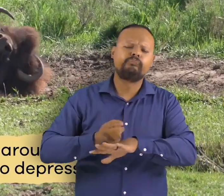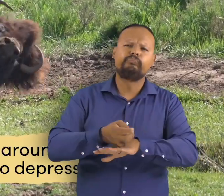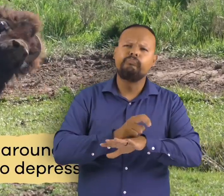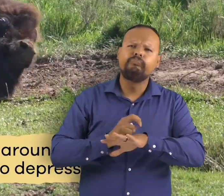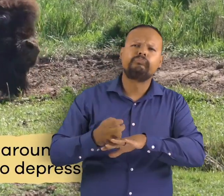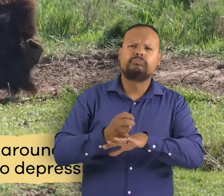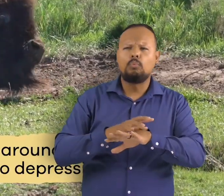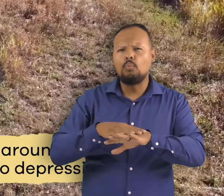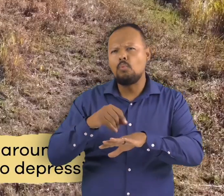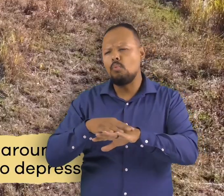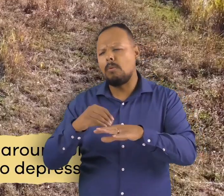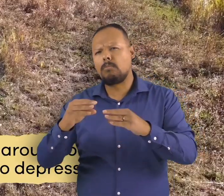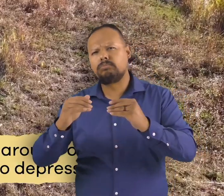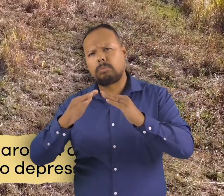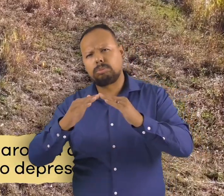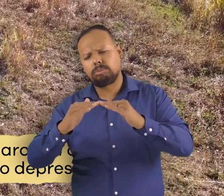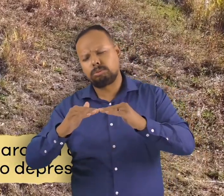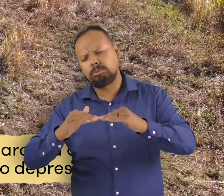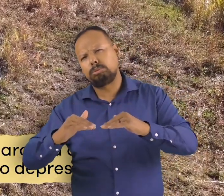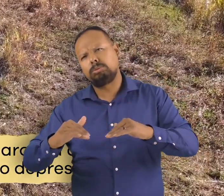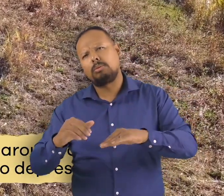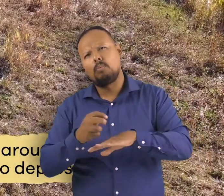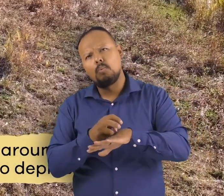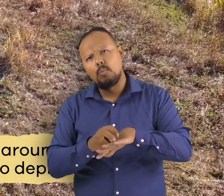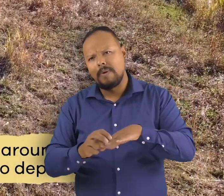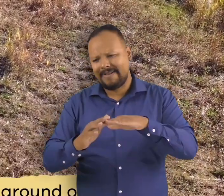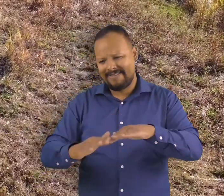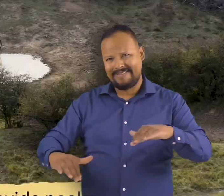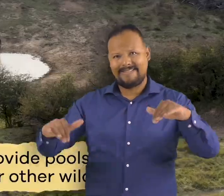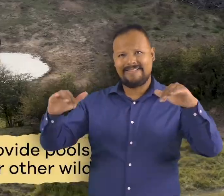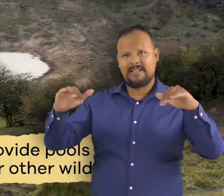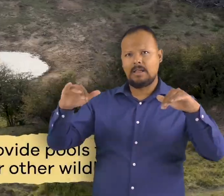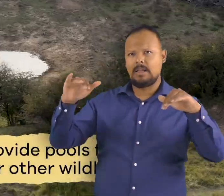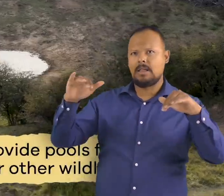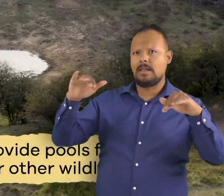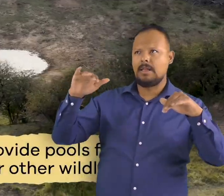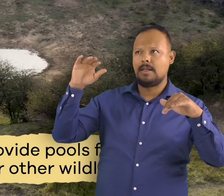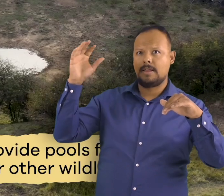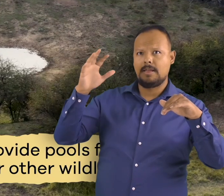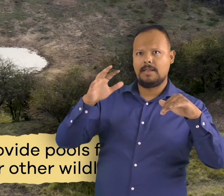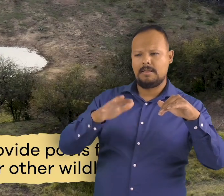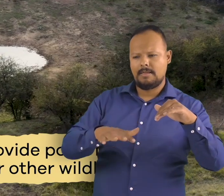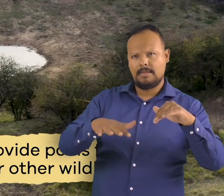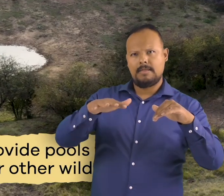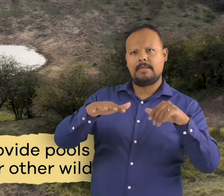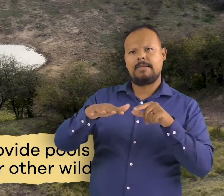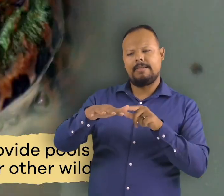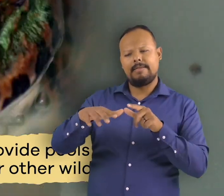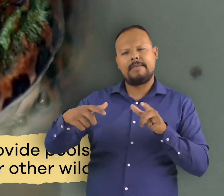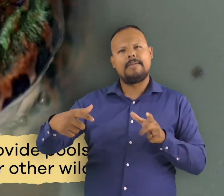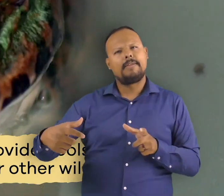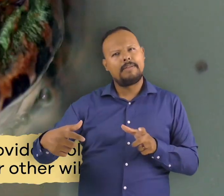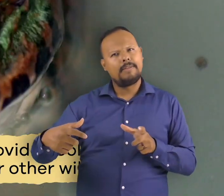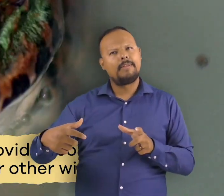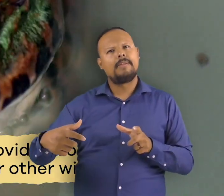ground and pack down the soil into depressions wallows fill with rainwater and provide pools for